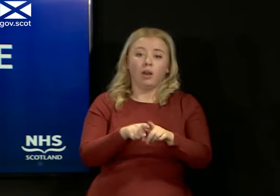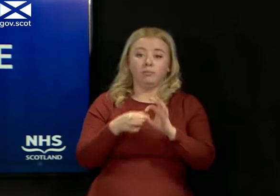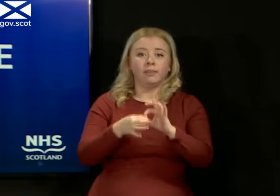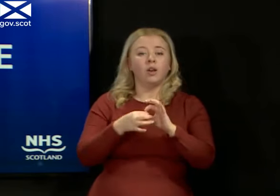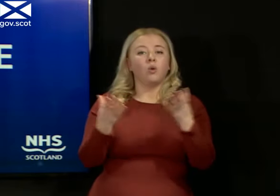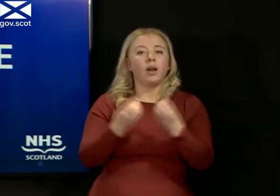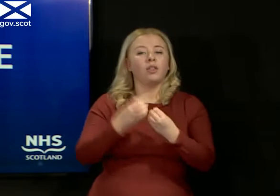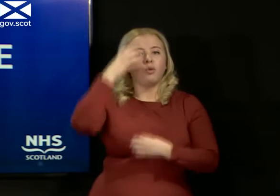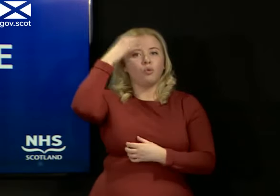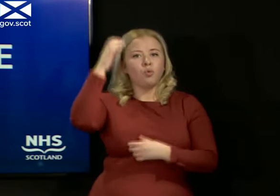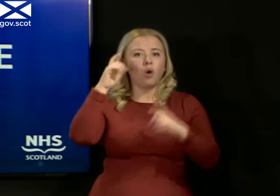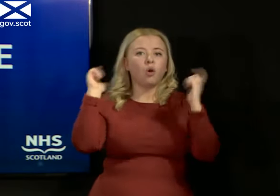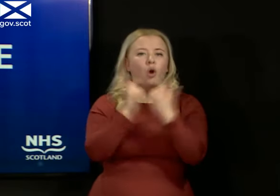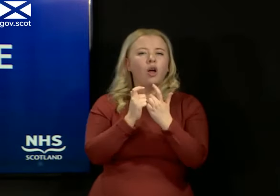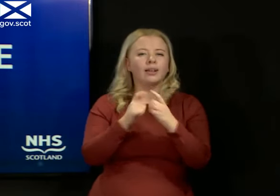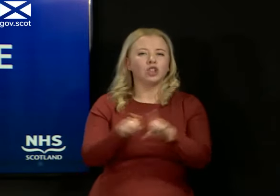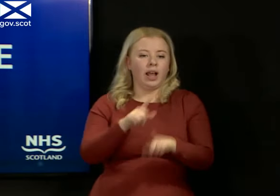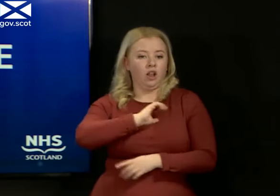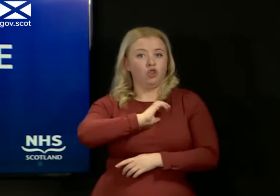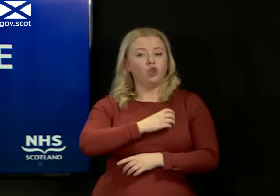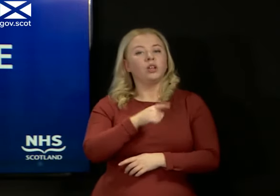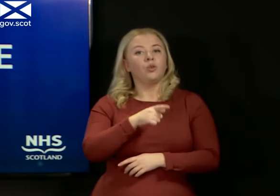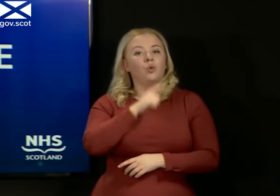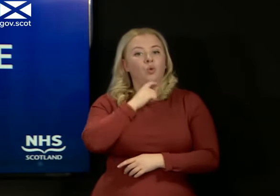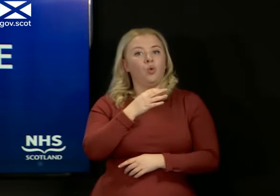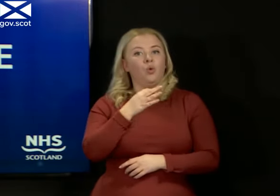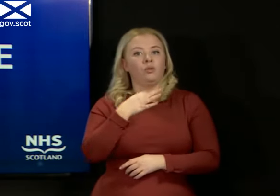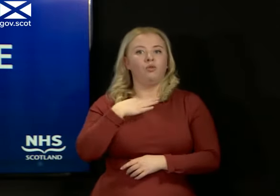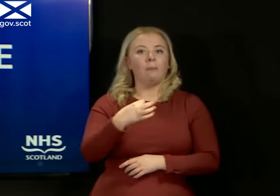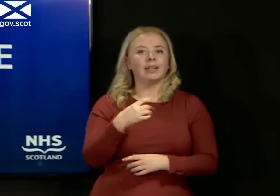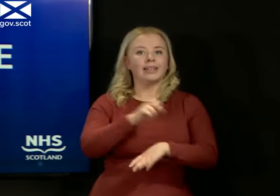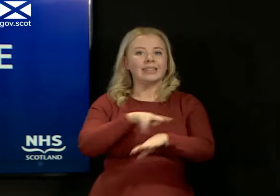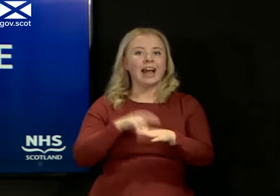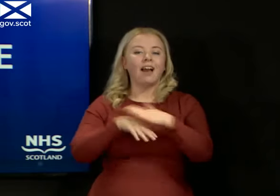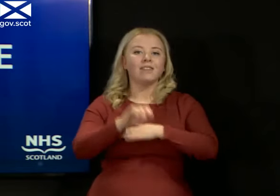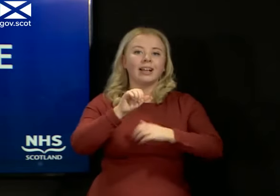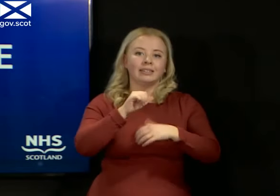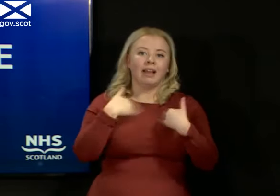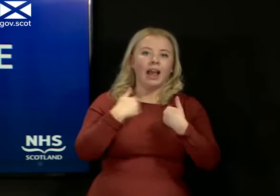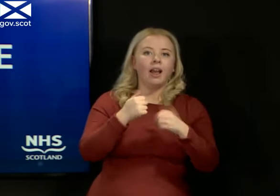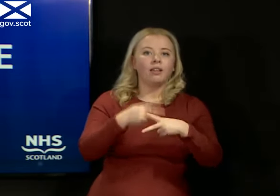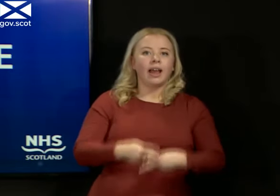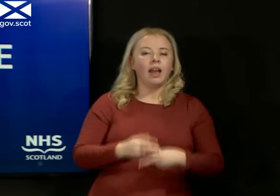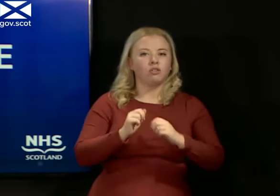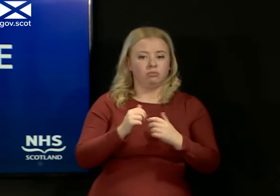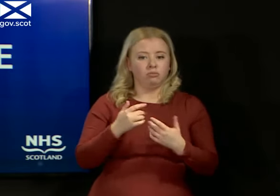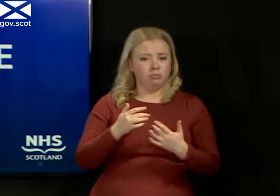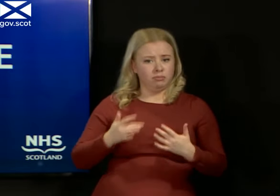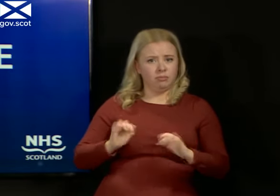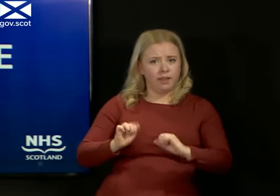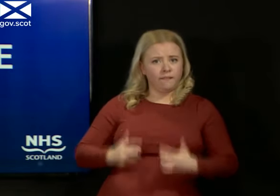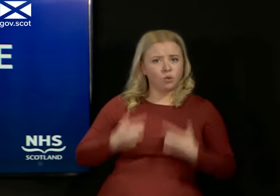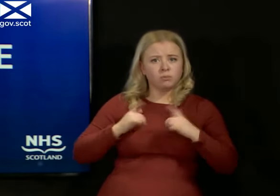Colleges and with the unions representing staff in health care as well about their views. There are